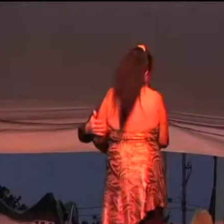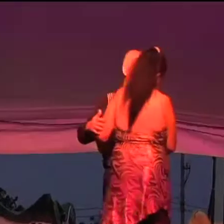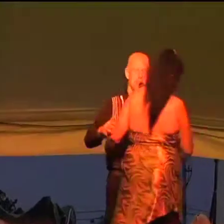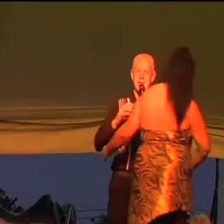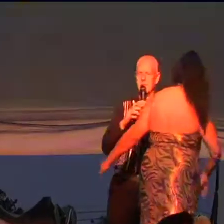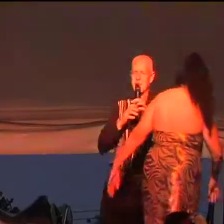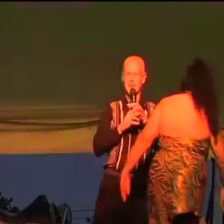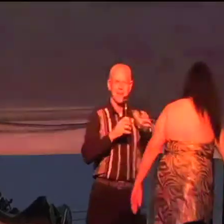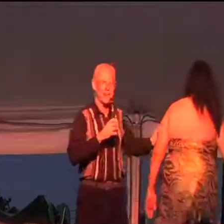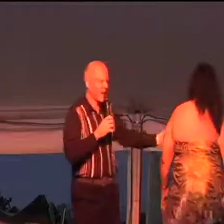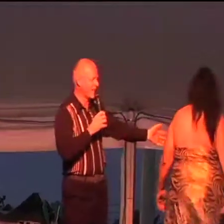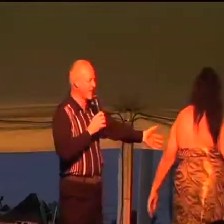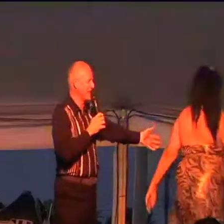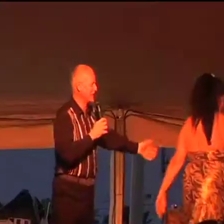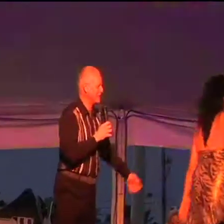Thank you very much, put your hands in a little bit, Kathy, thank you